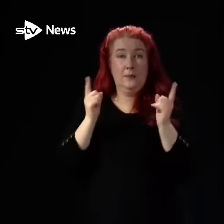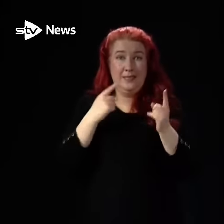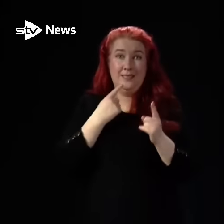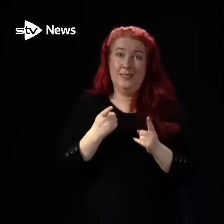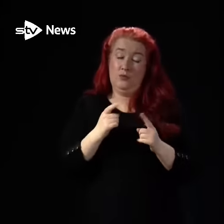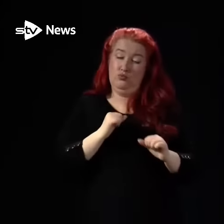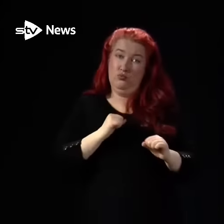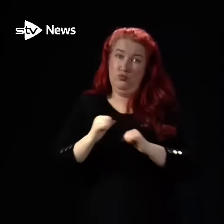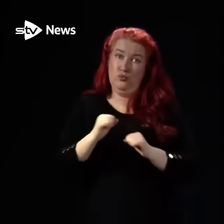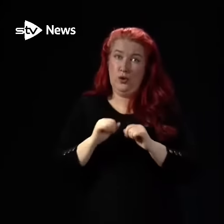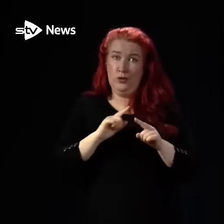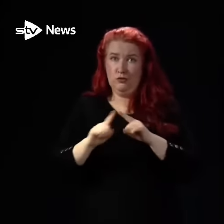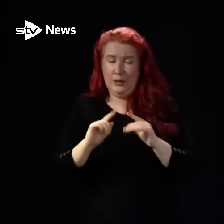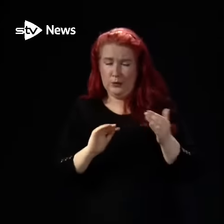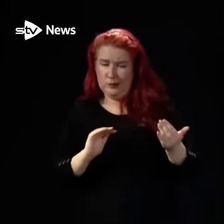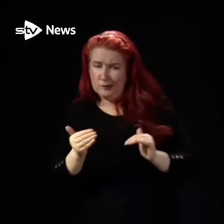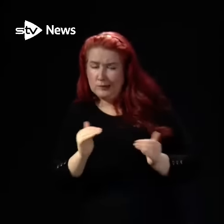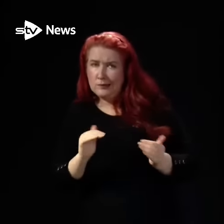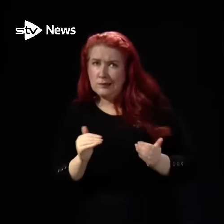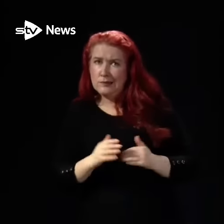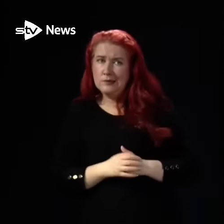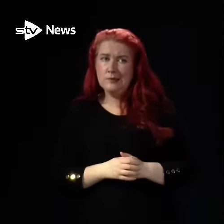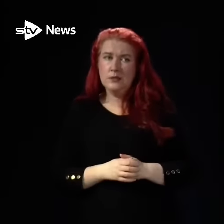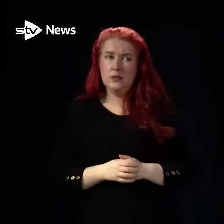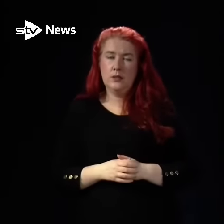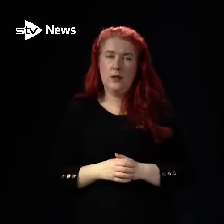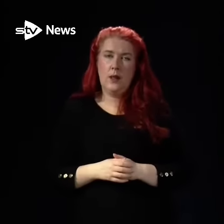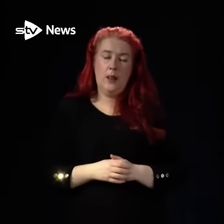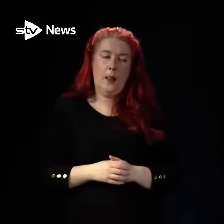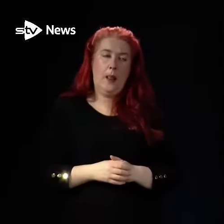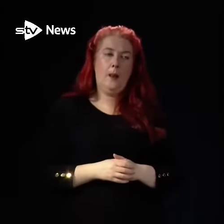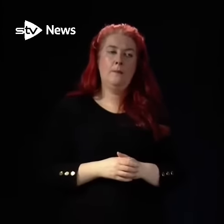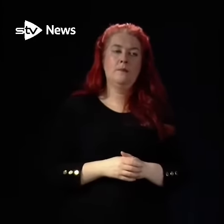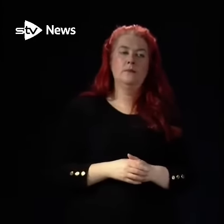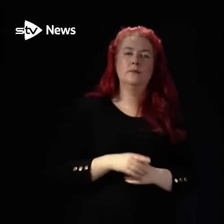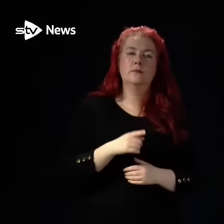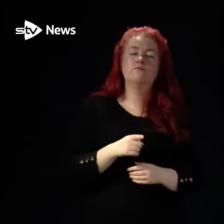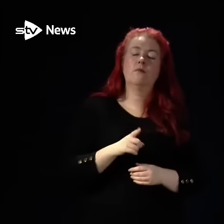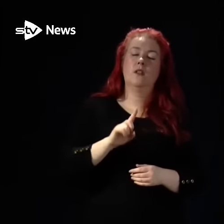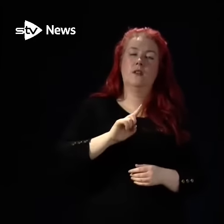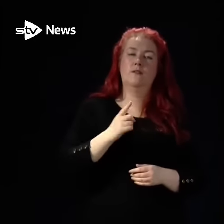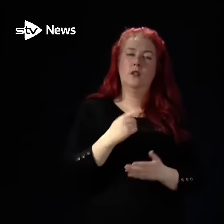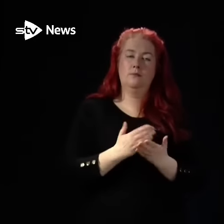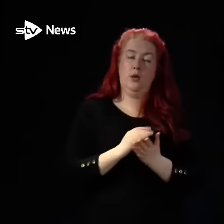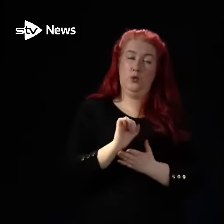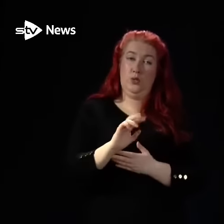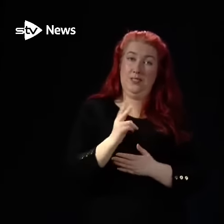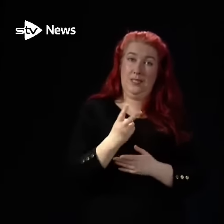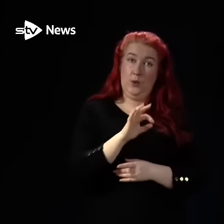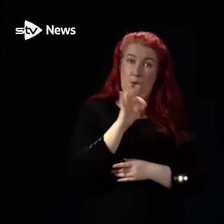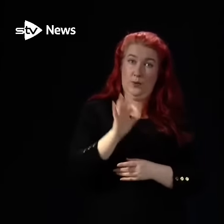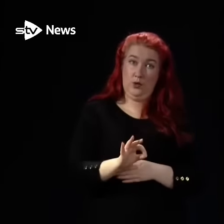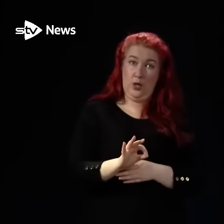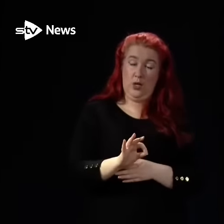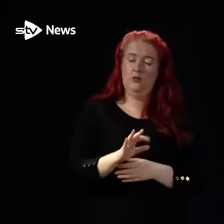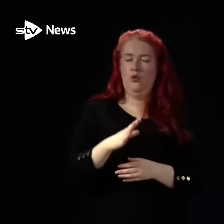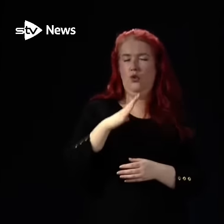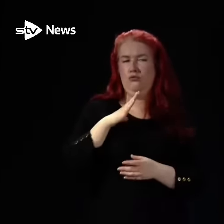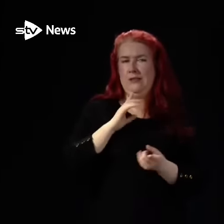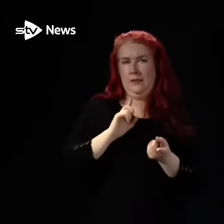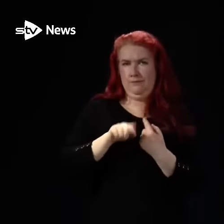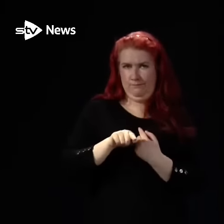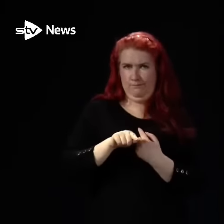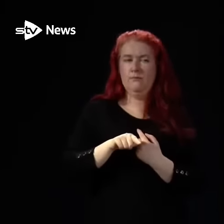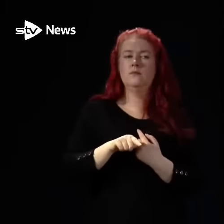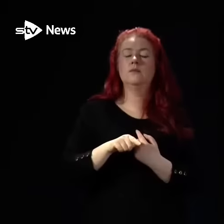that they're struggling to balance the books this year? second, first part of the second question, I think I've already indicated,